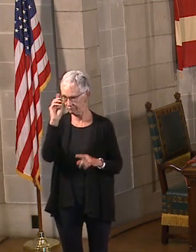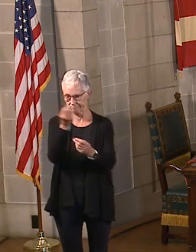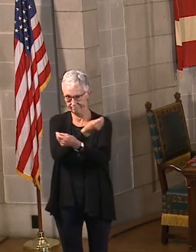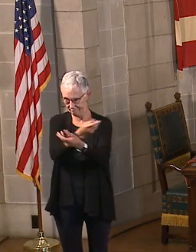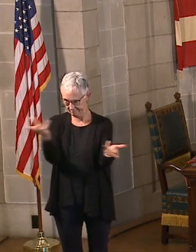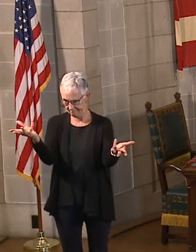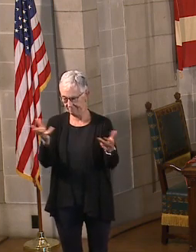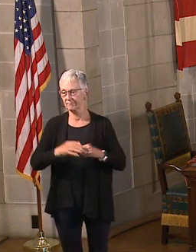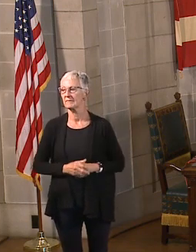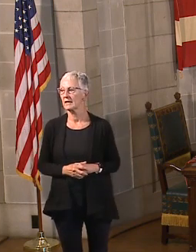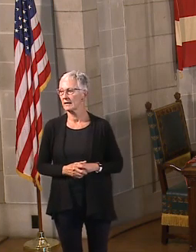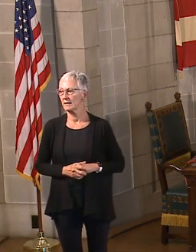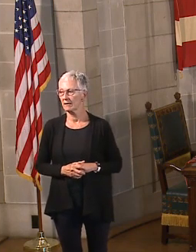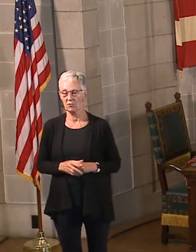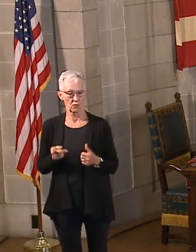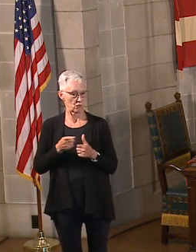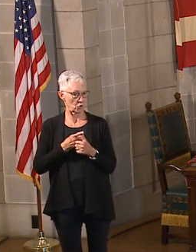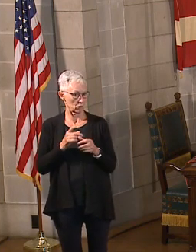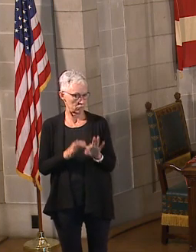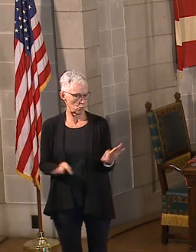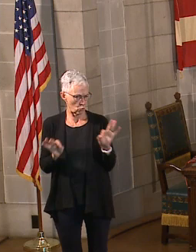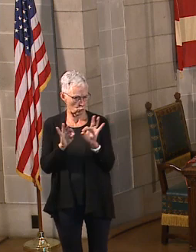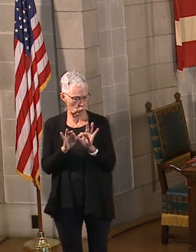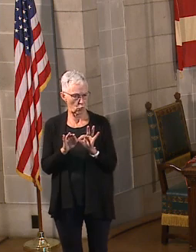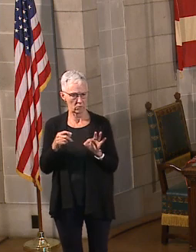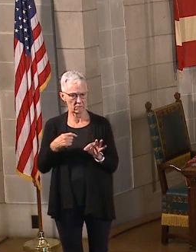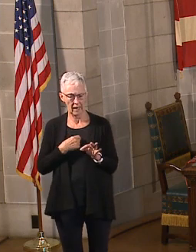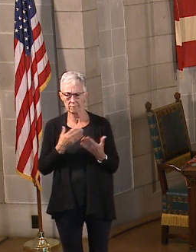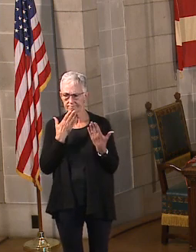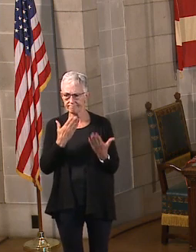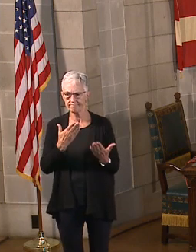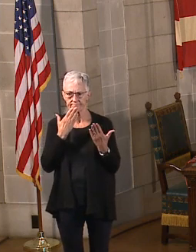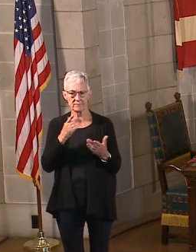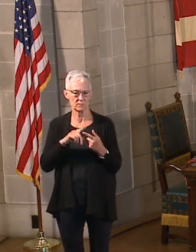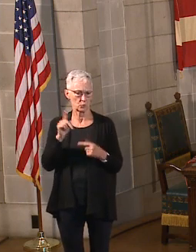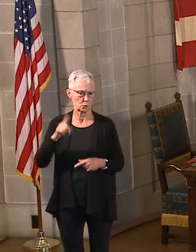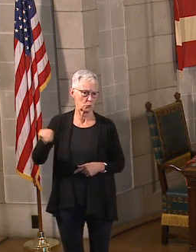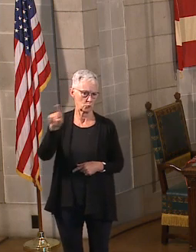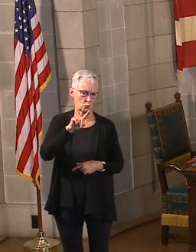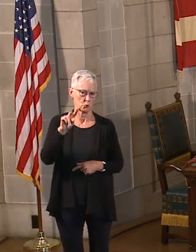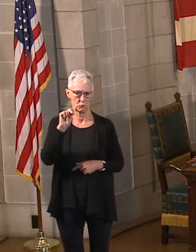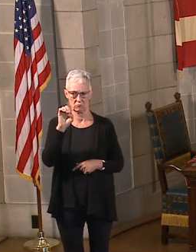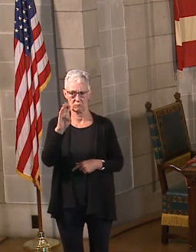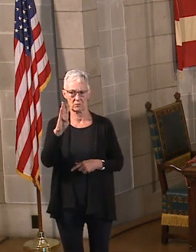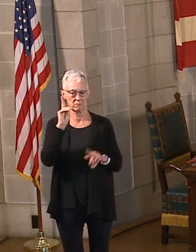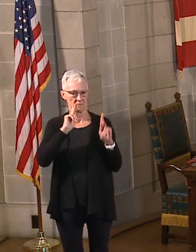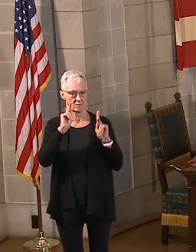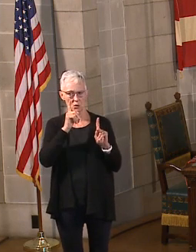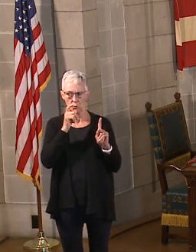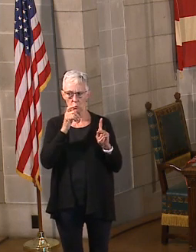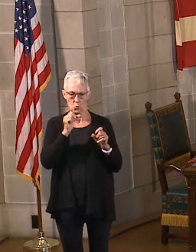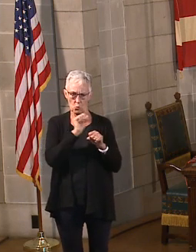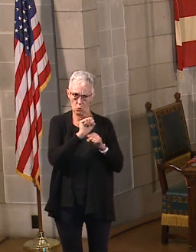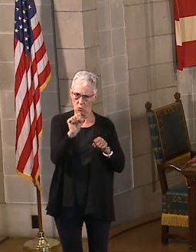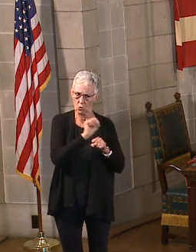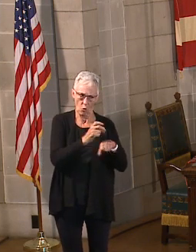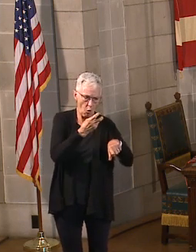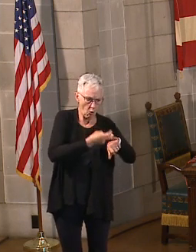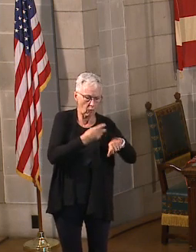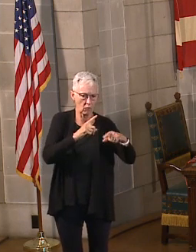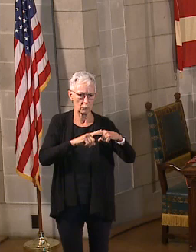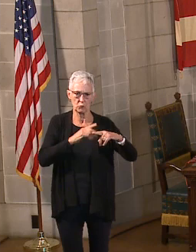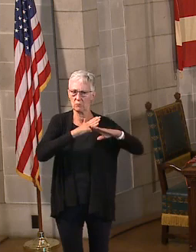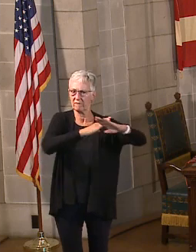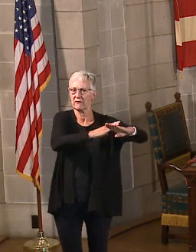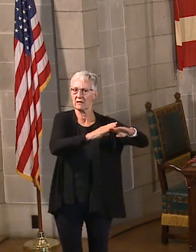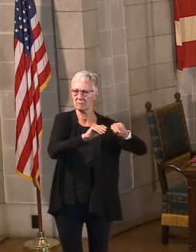As always, I want to thank all the Nebraskans who have sacrificed so much to slow the spread of coronavirus here in the state of Nebraska. We have been